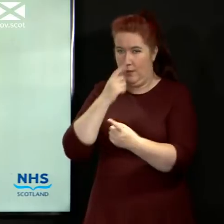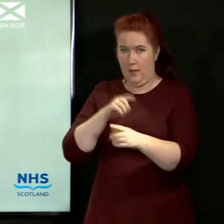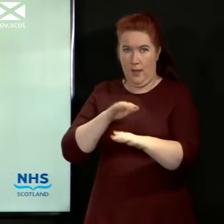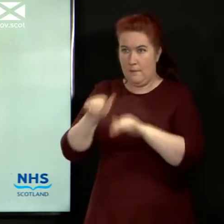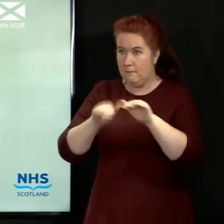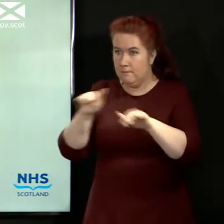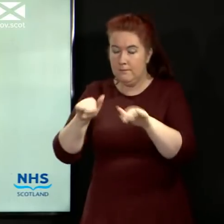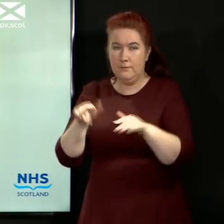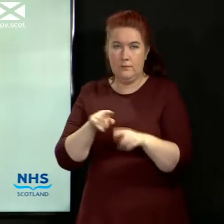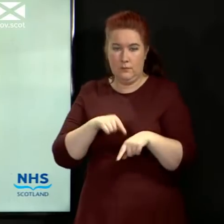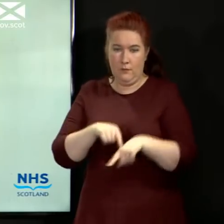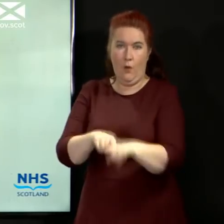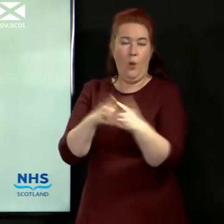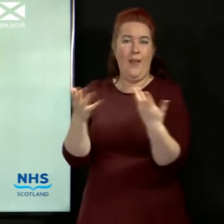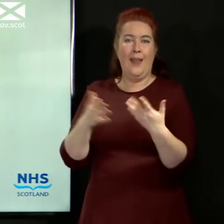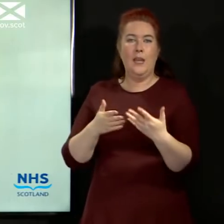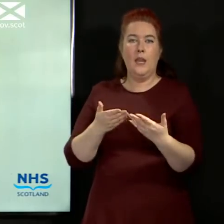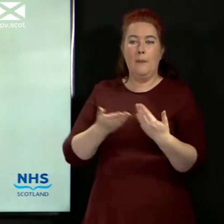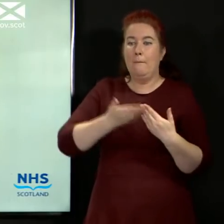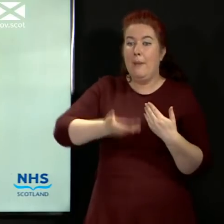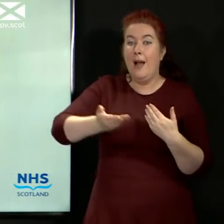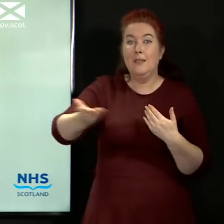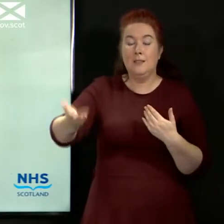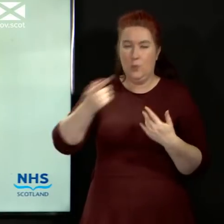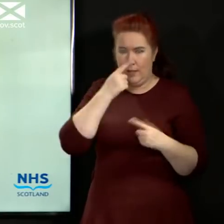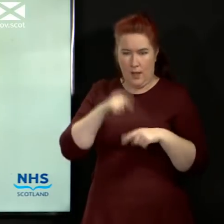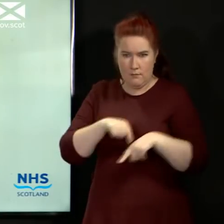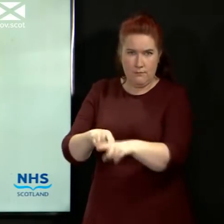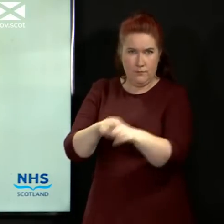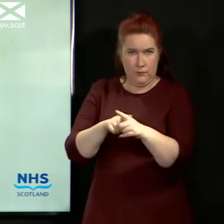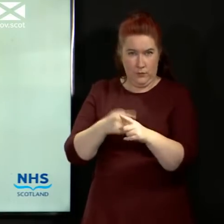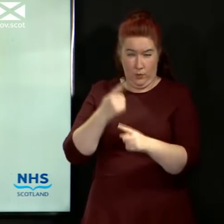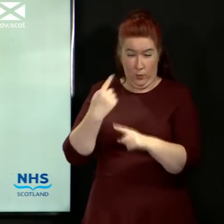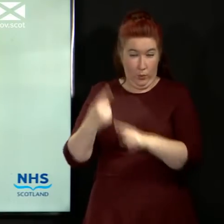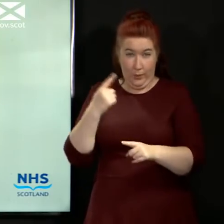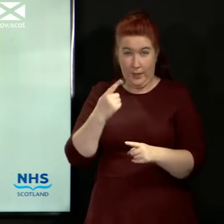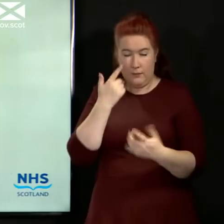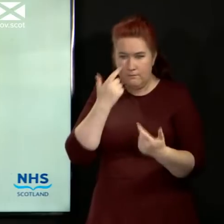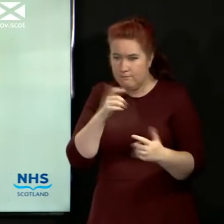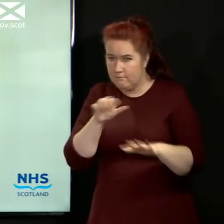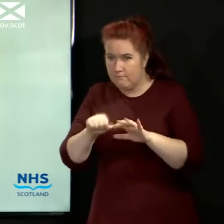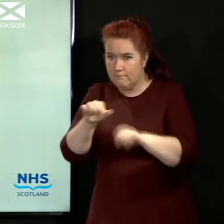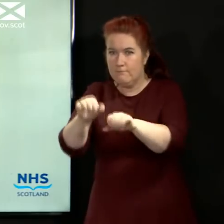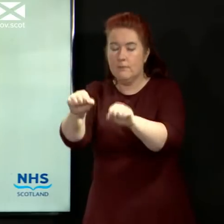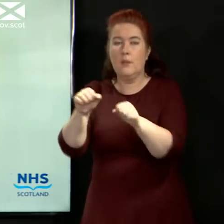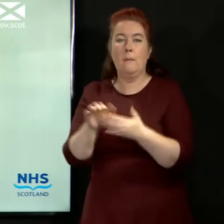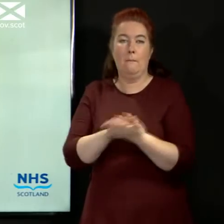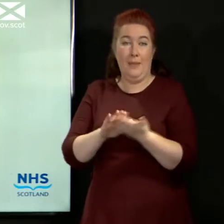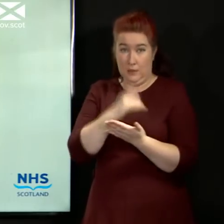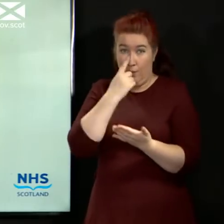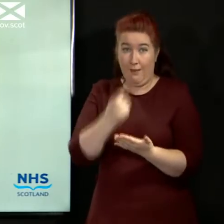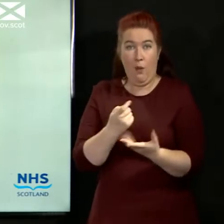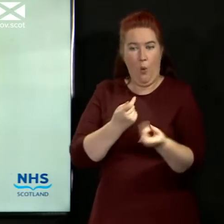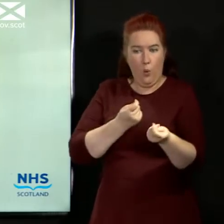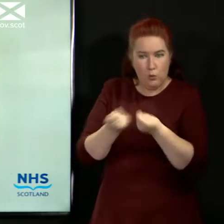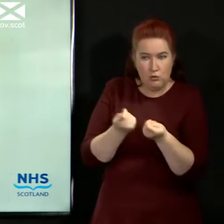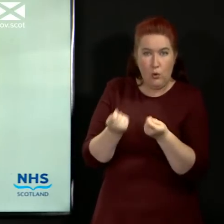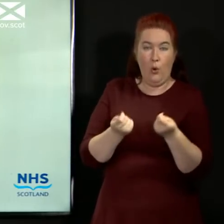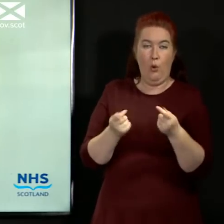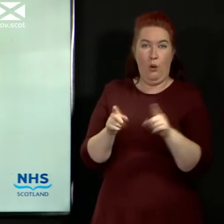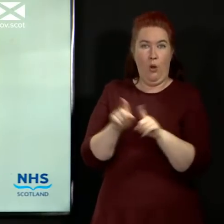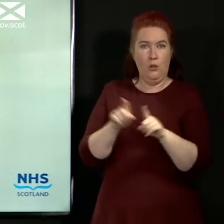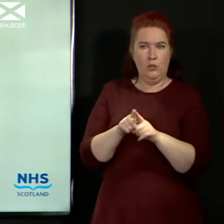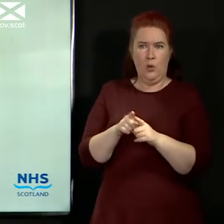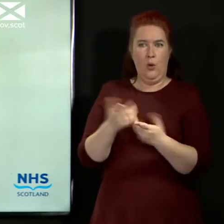potential chains of transmission in a way that allows us to really try to achieve to not only control any outbreak but